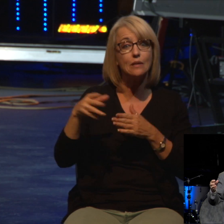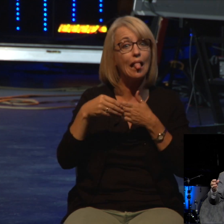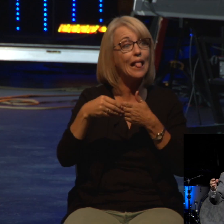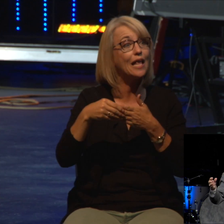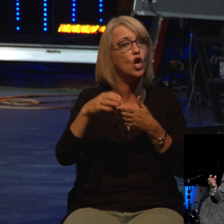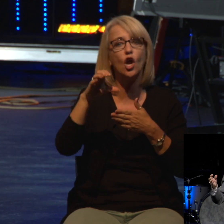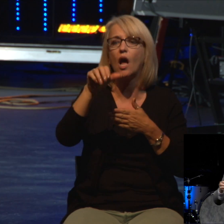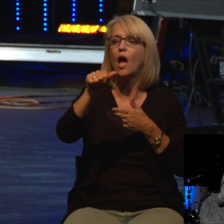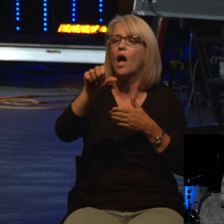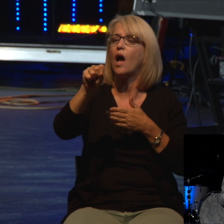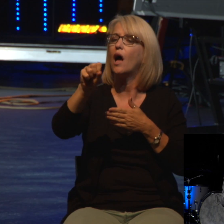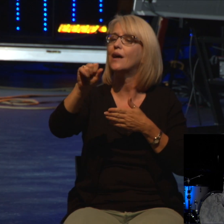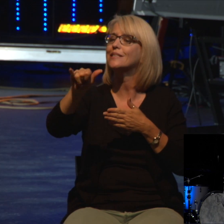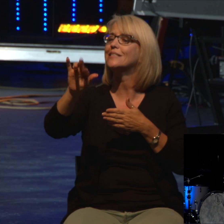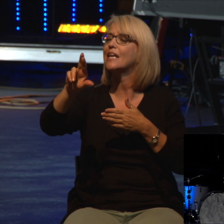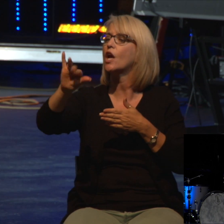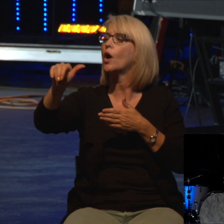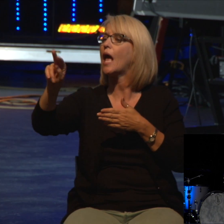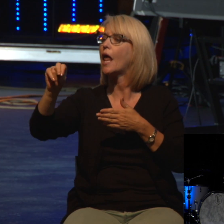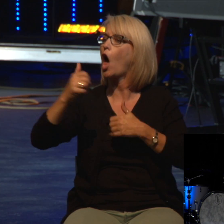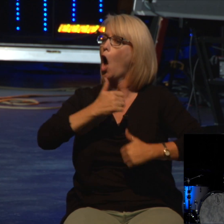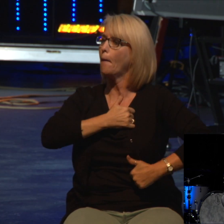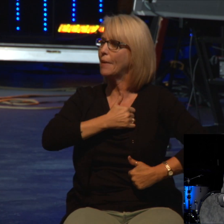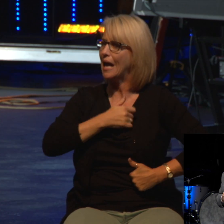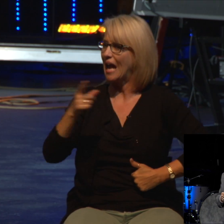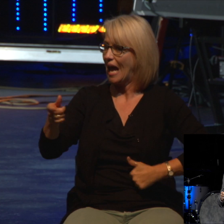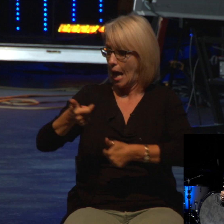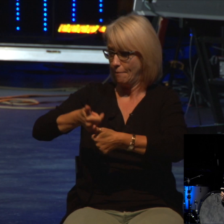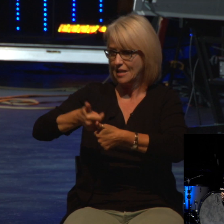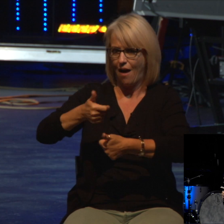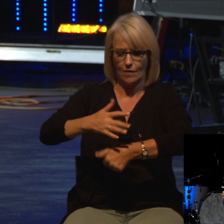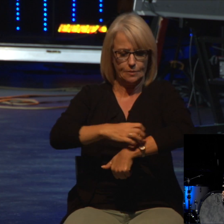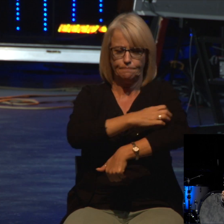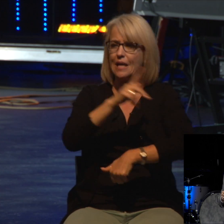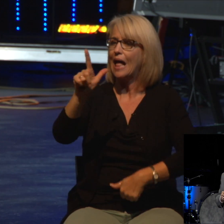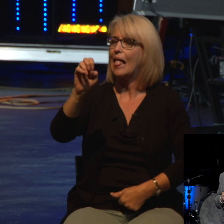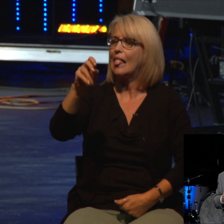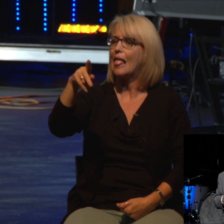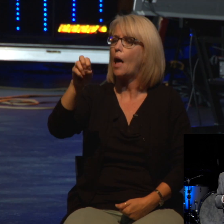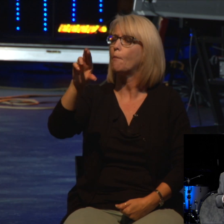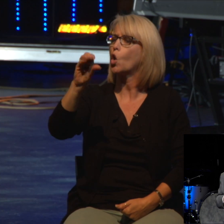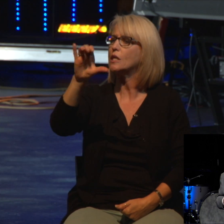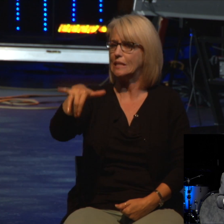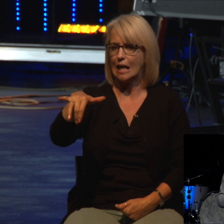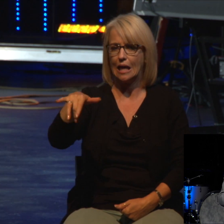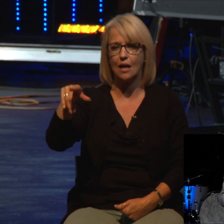but he had leprosy. And he had been told that there was a prophet in Israel that could cure